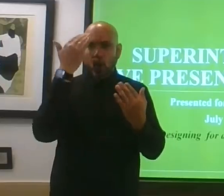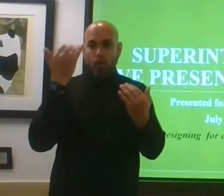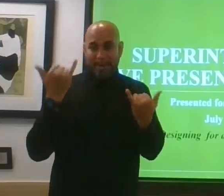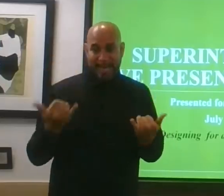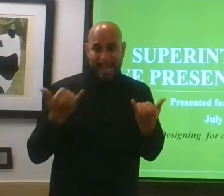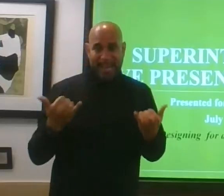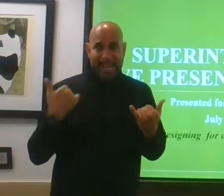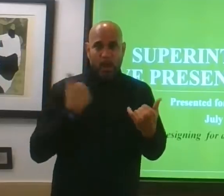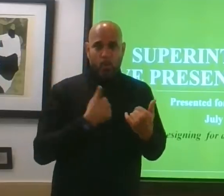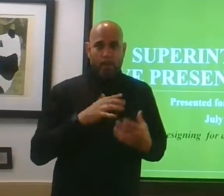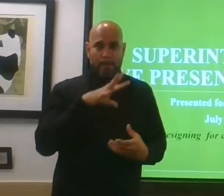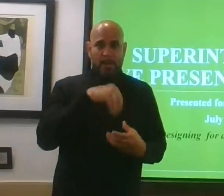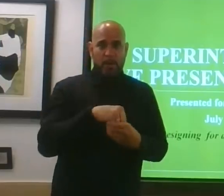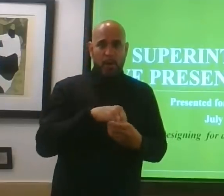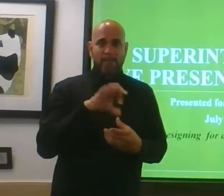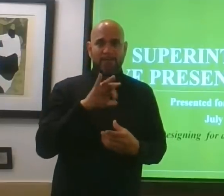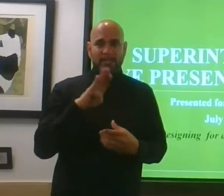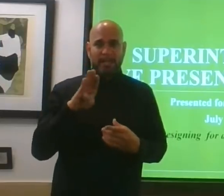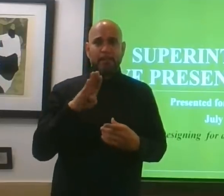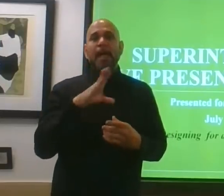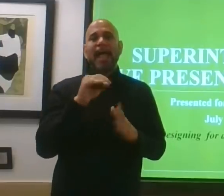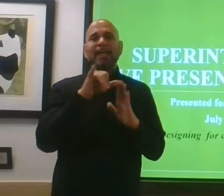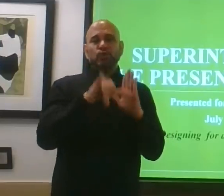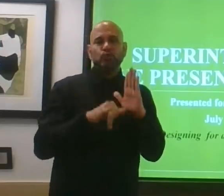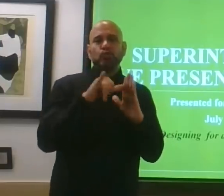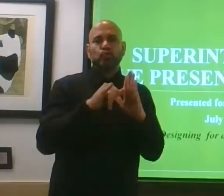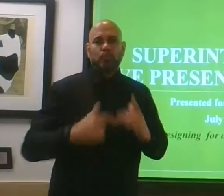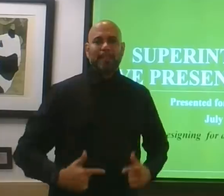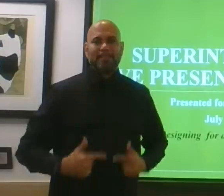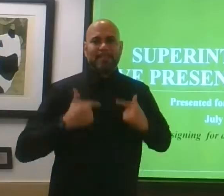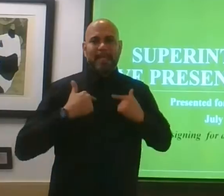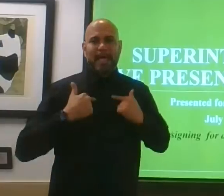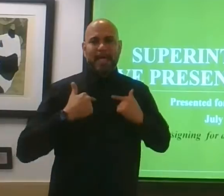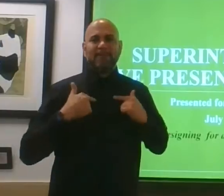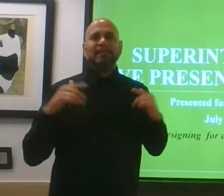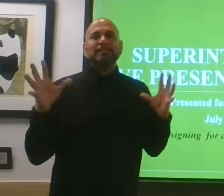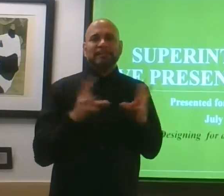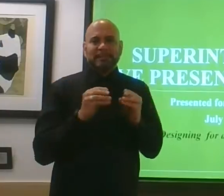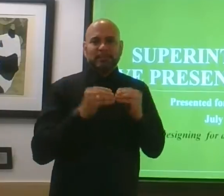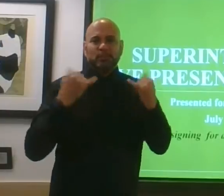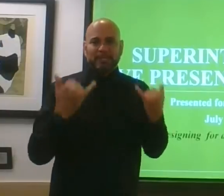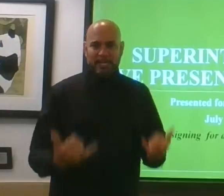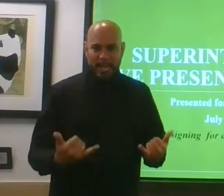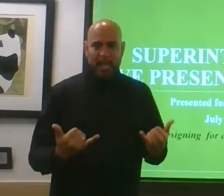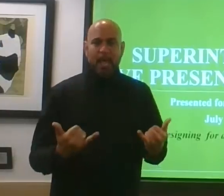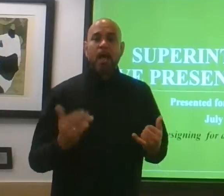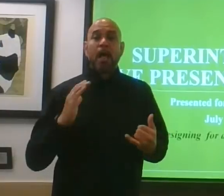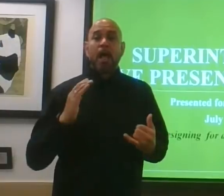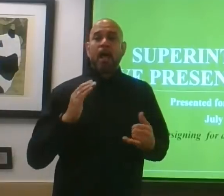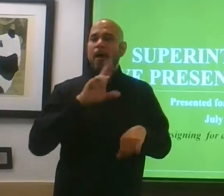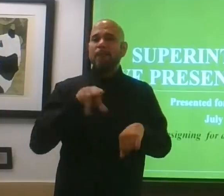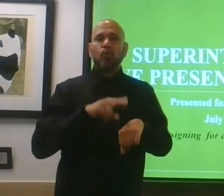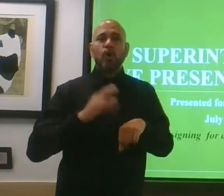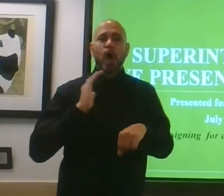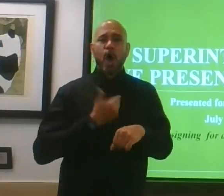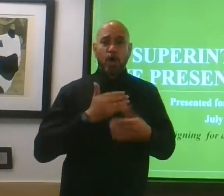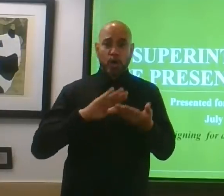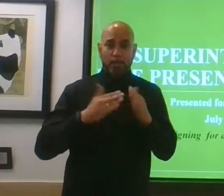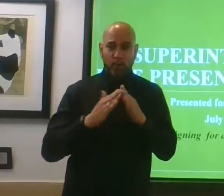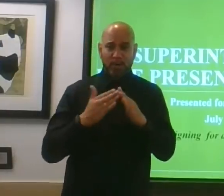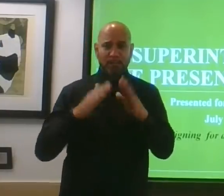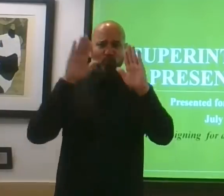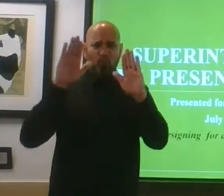in this Facebook Live, this YouTube Live session right now. We'd like to, of course, our community has been wonderful staying